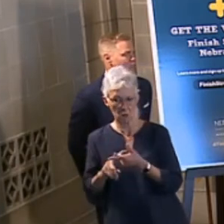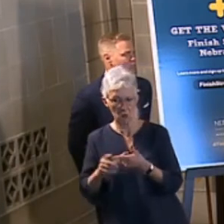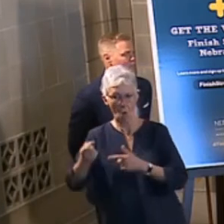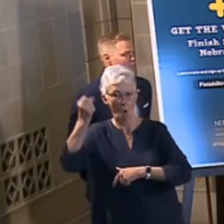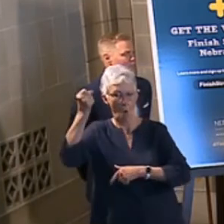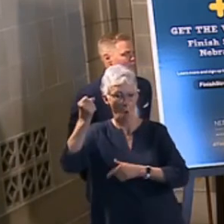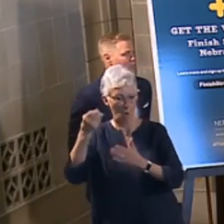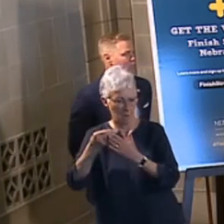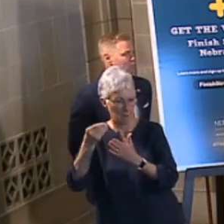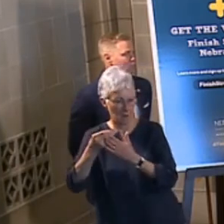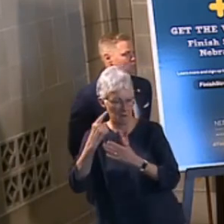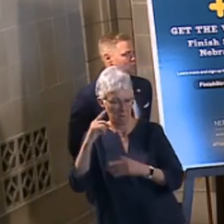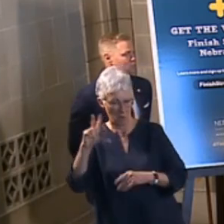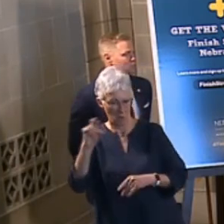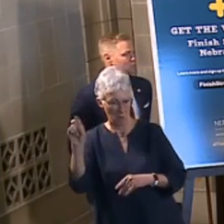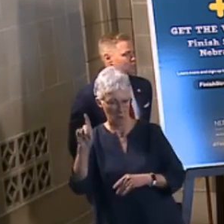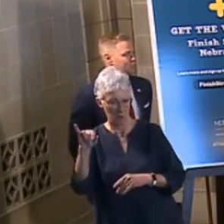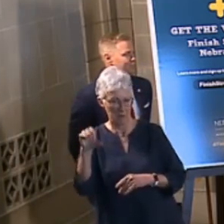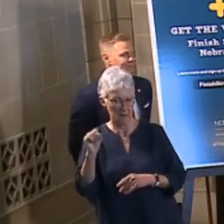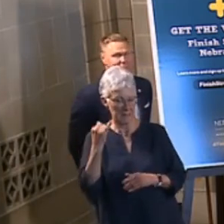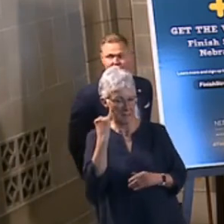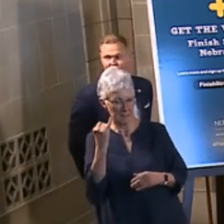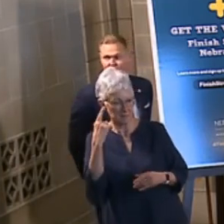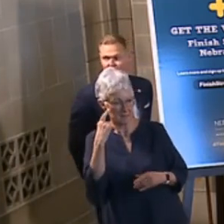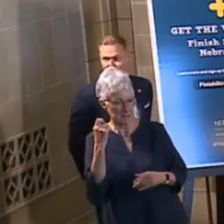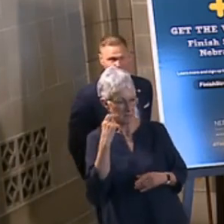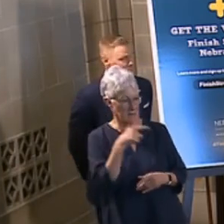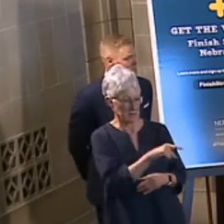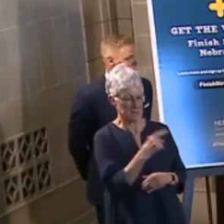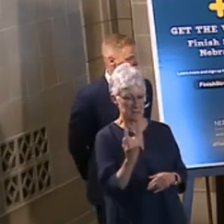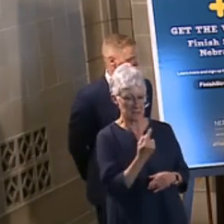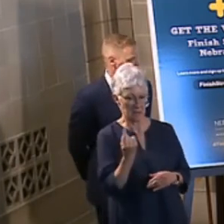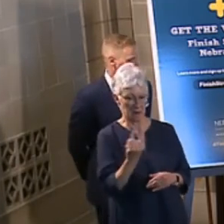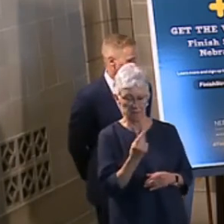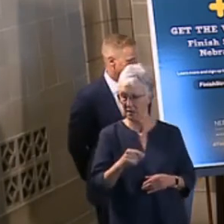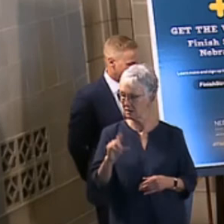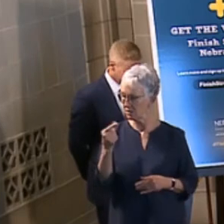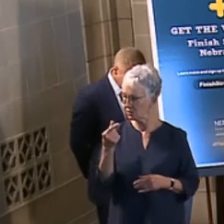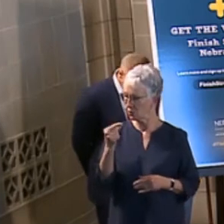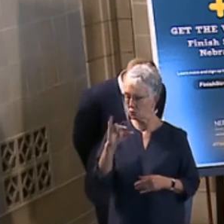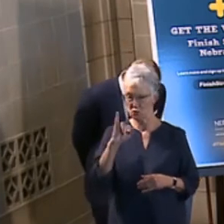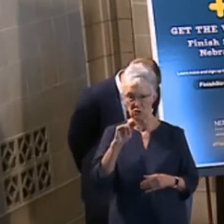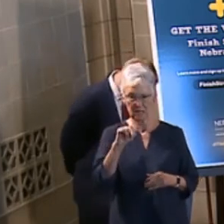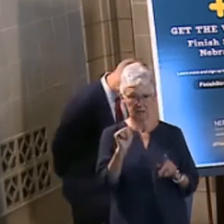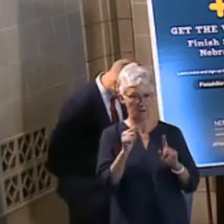exploitation. Thank you. Gina Raglan from AARP.